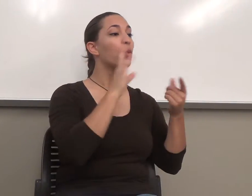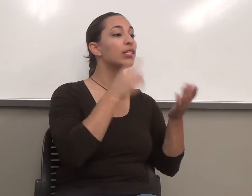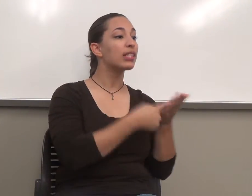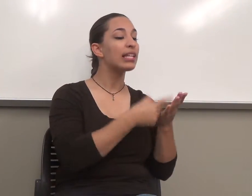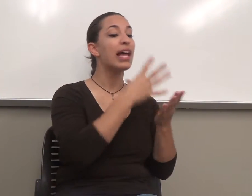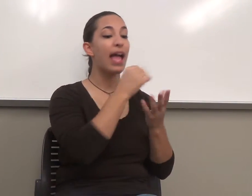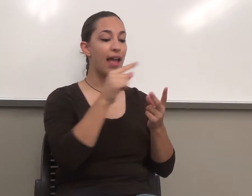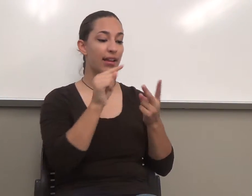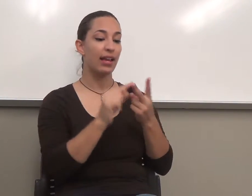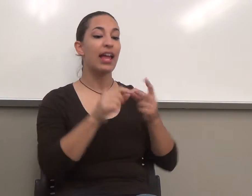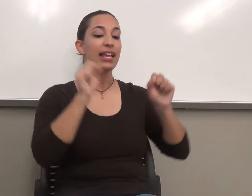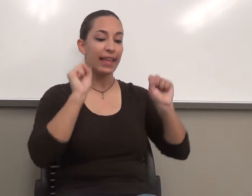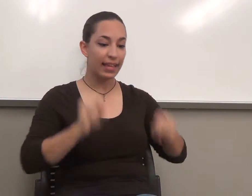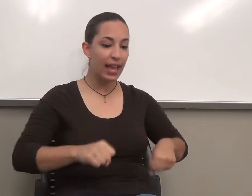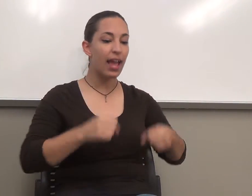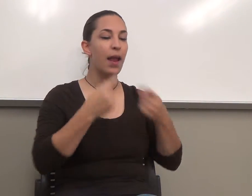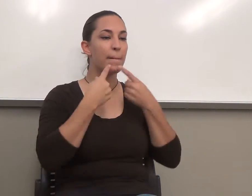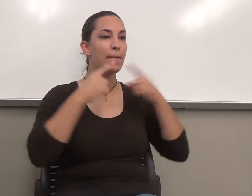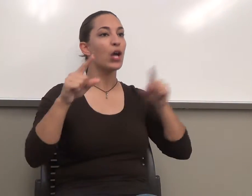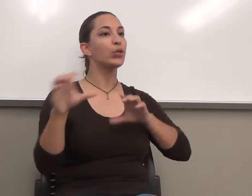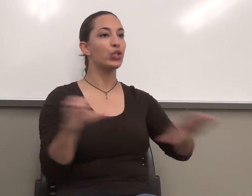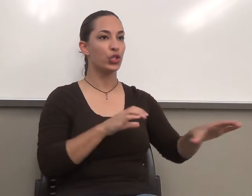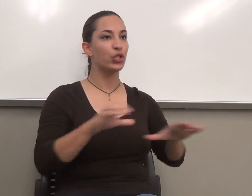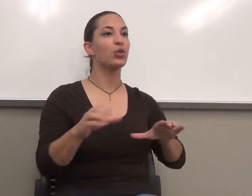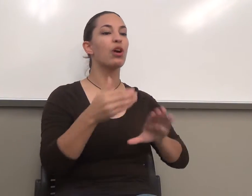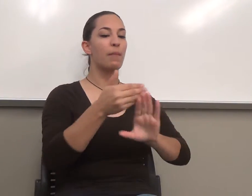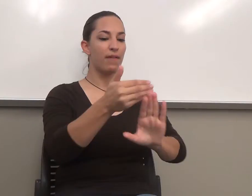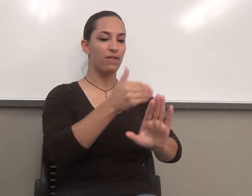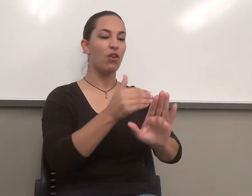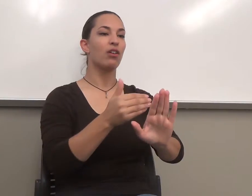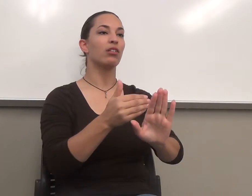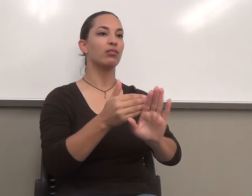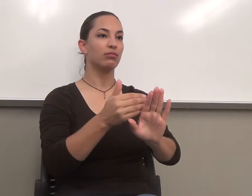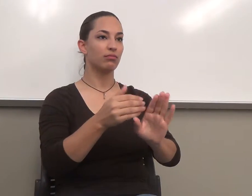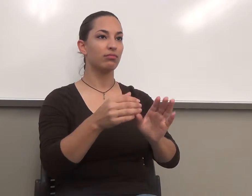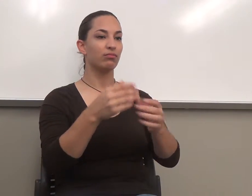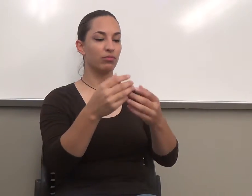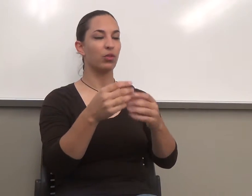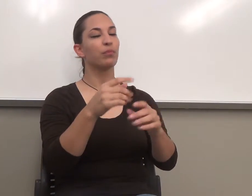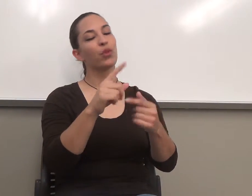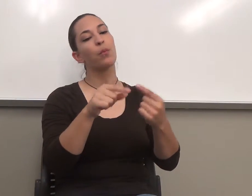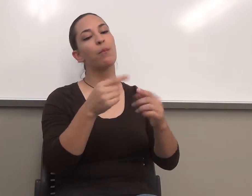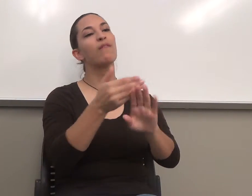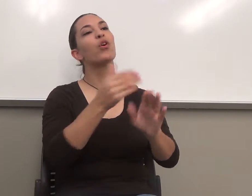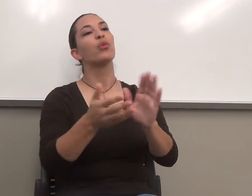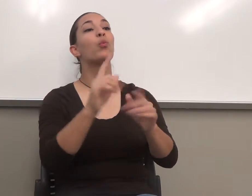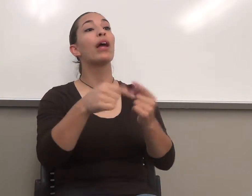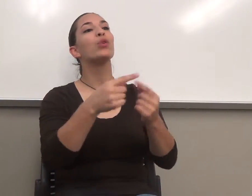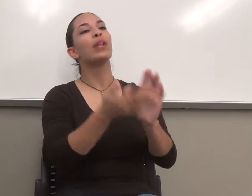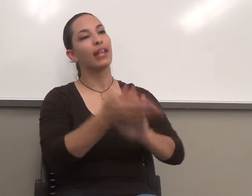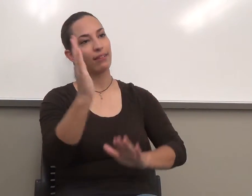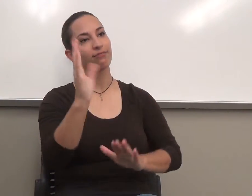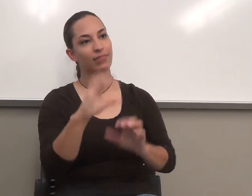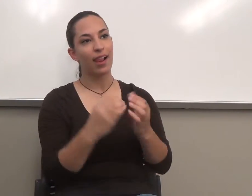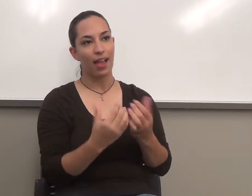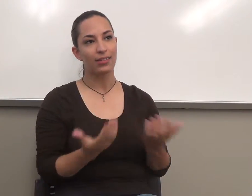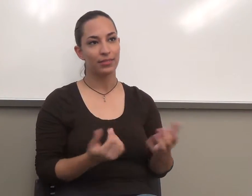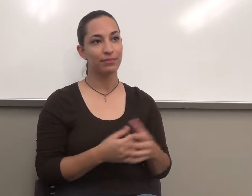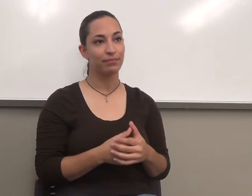things you will be able to do when you leave this class. Okay? You will be able